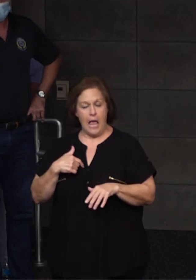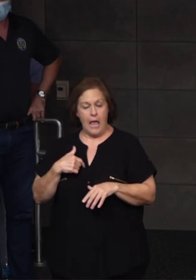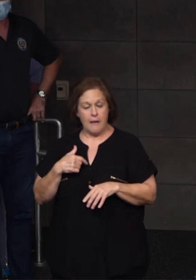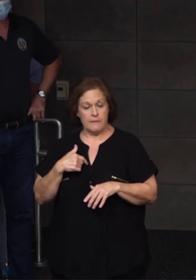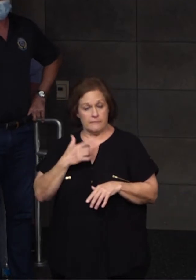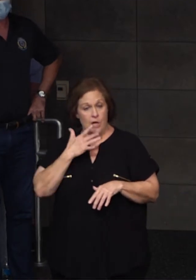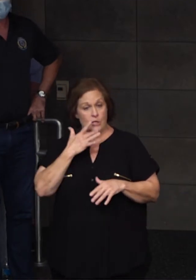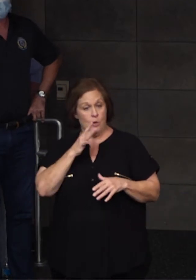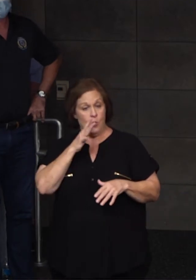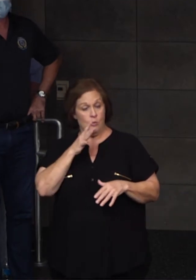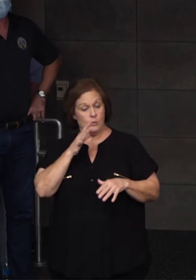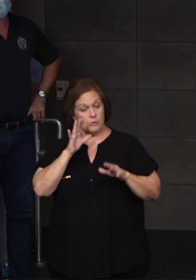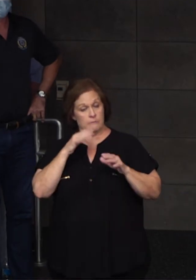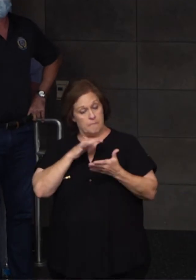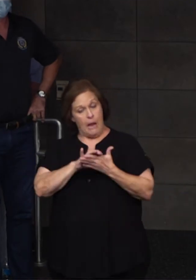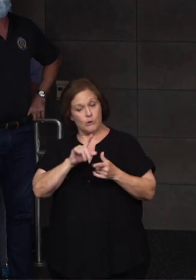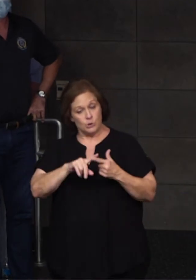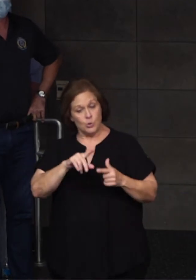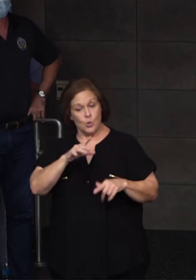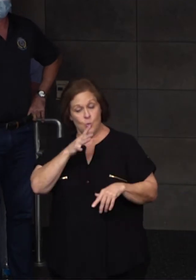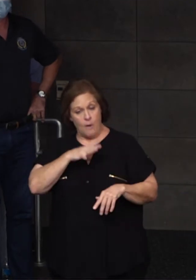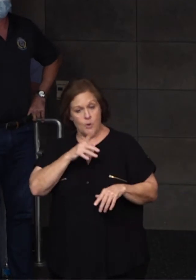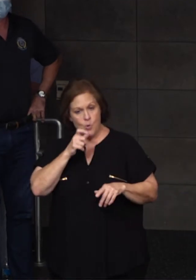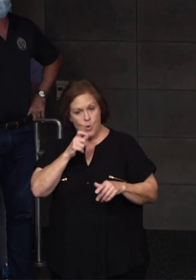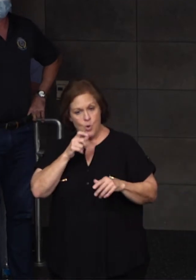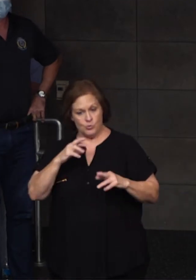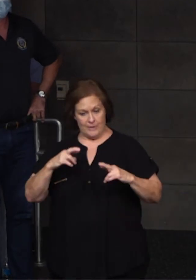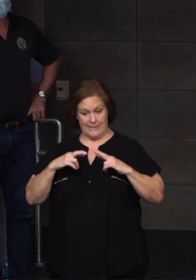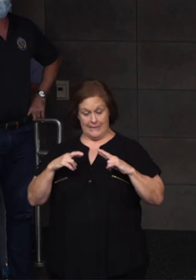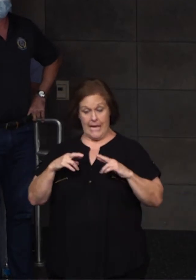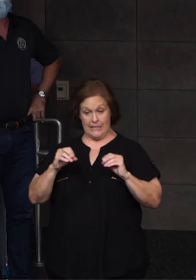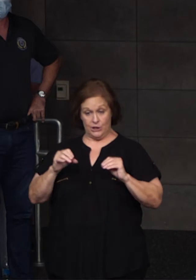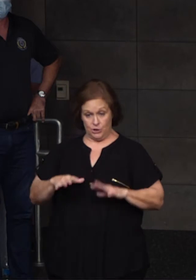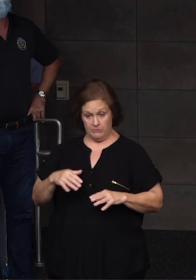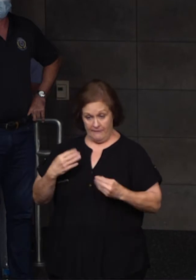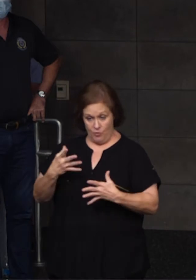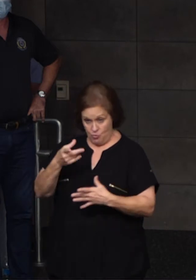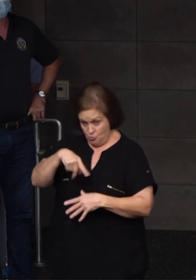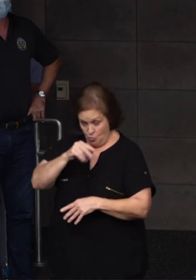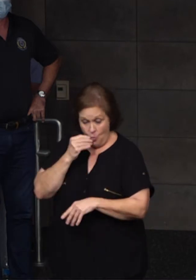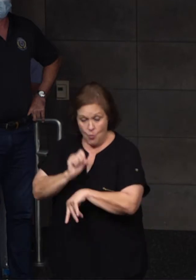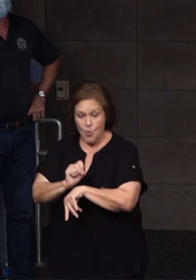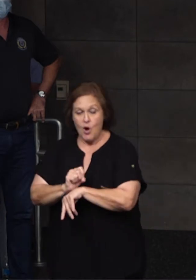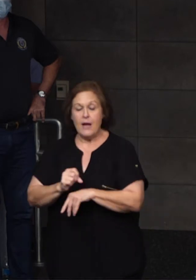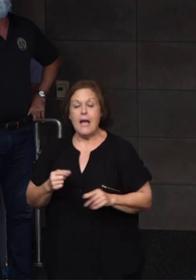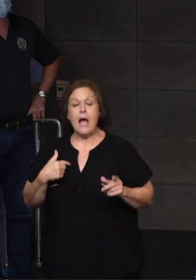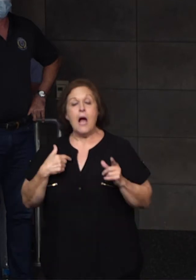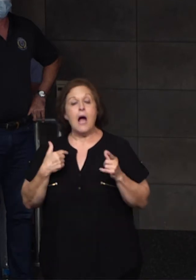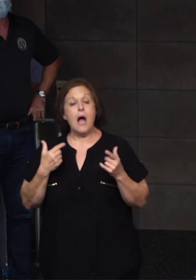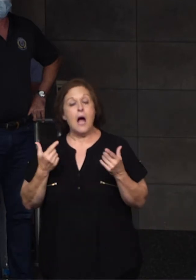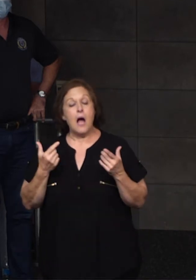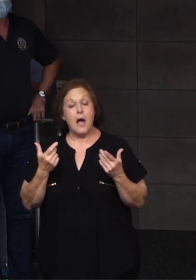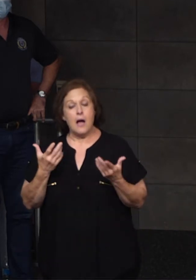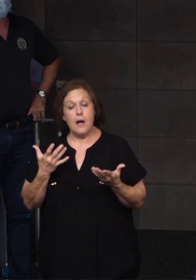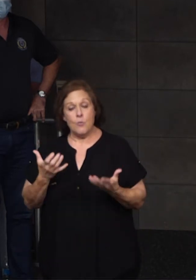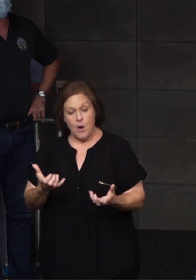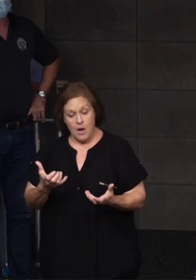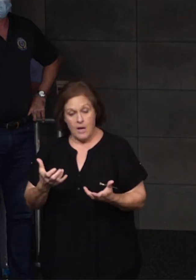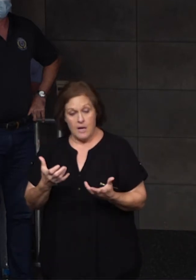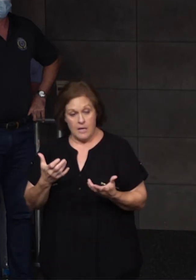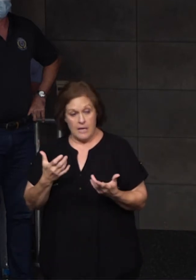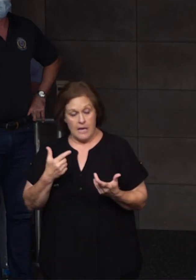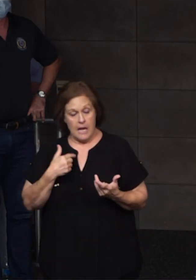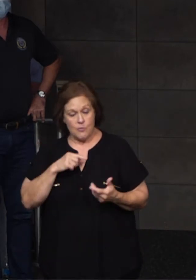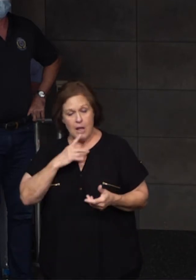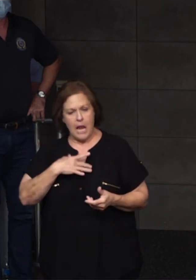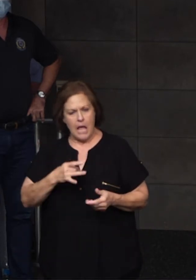to be married to a wonderful woman who's a retired teacher, so I'm going to give homework today. I would like you, we got a thing we found and